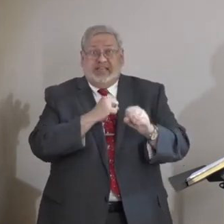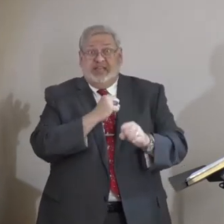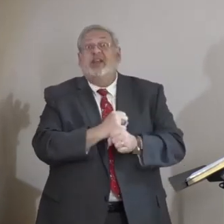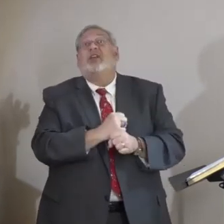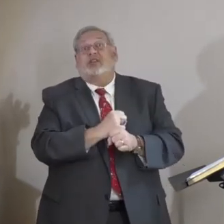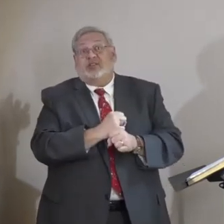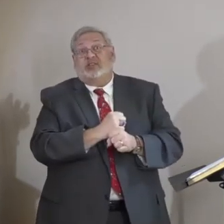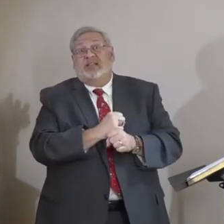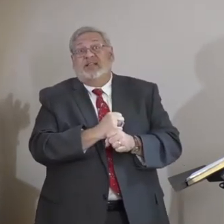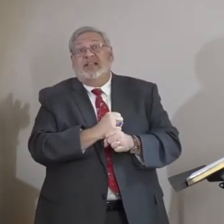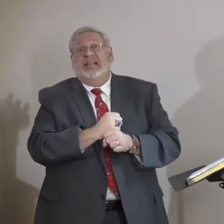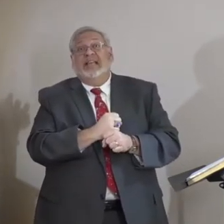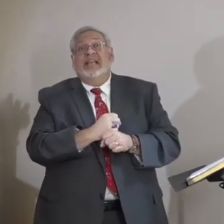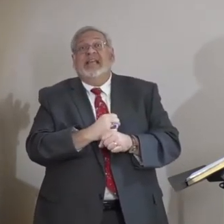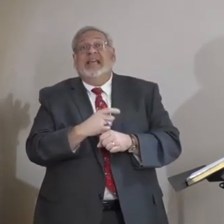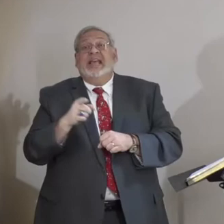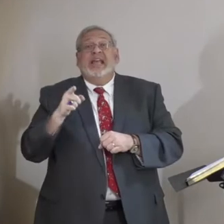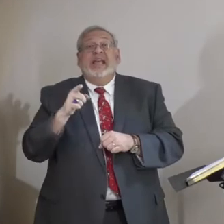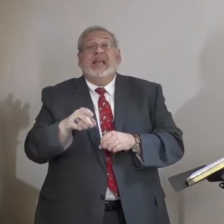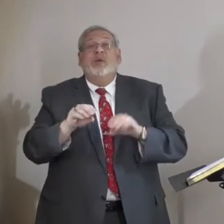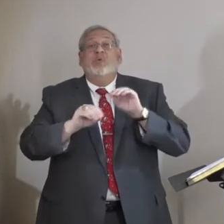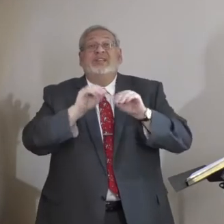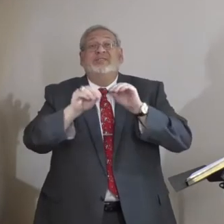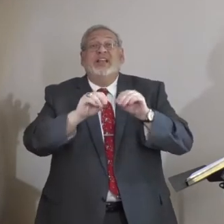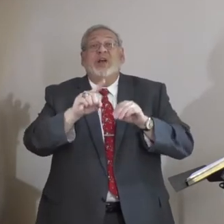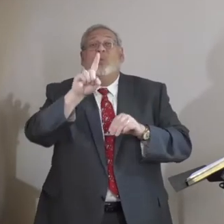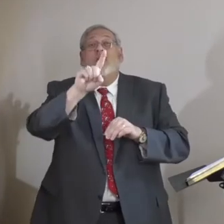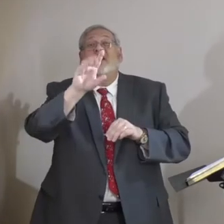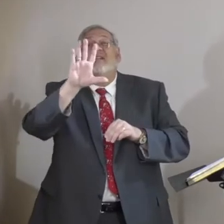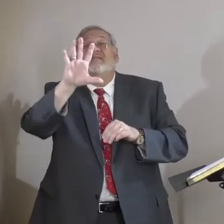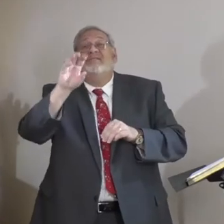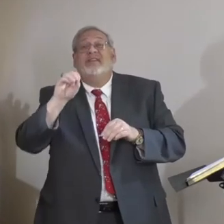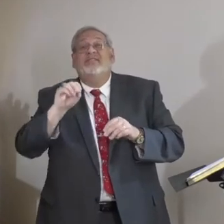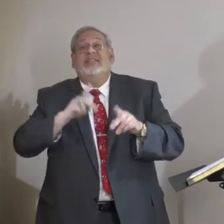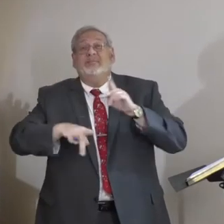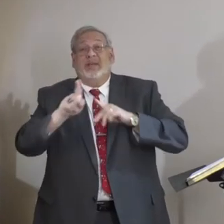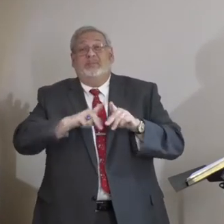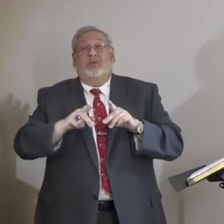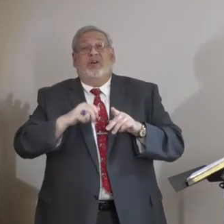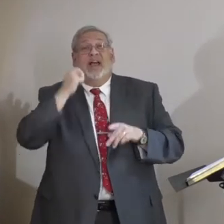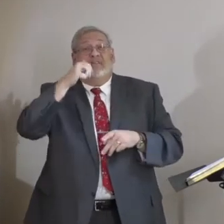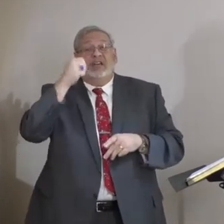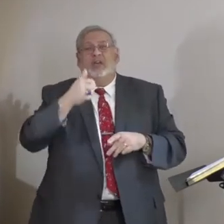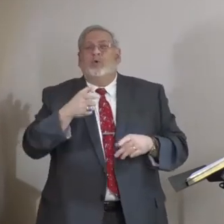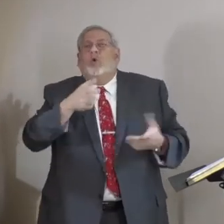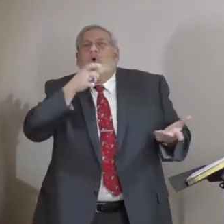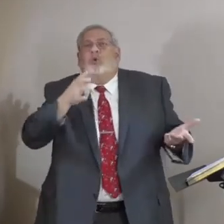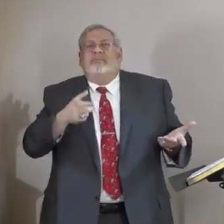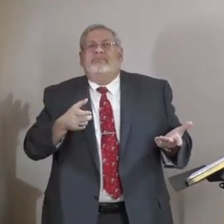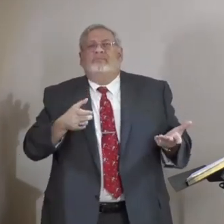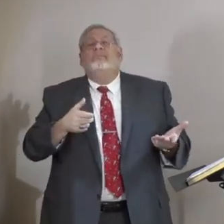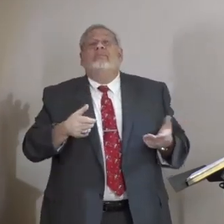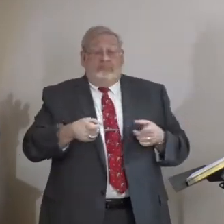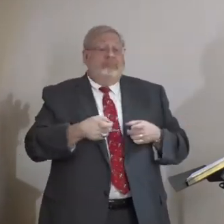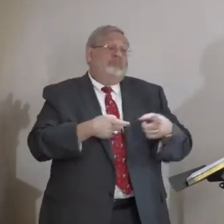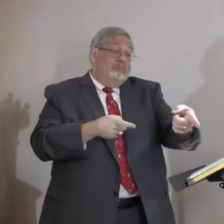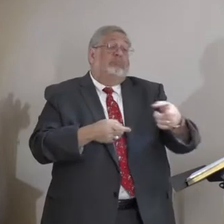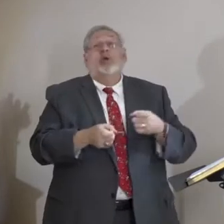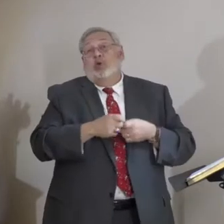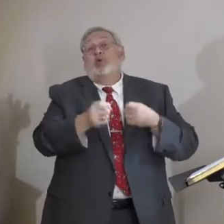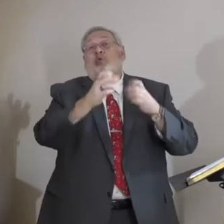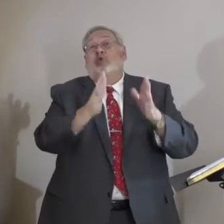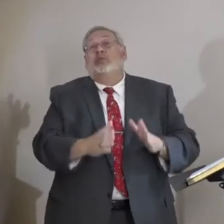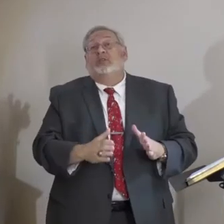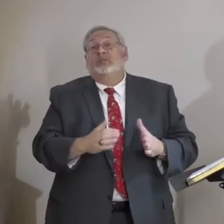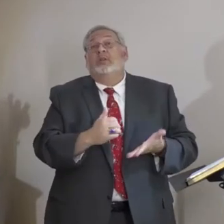governor, he was feeding 150 people every day. Now, who was he feeding? Some of them were the rulers. Some of them were the